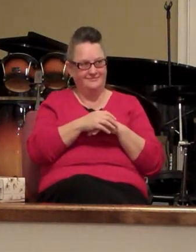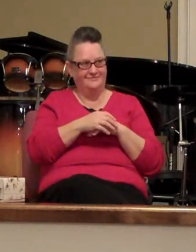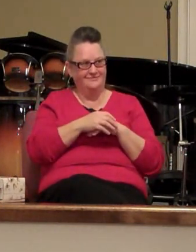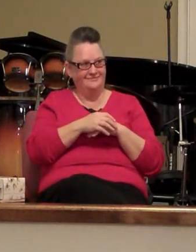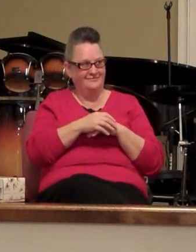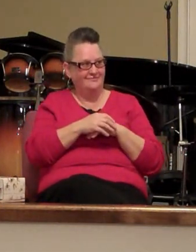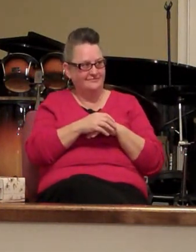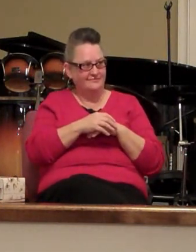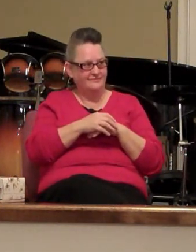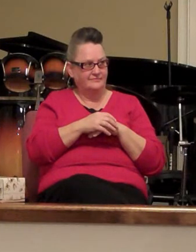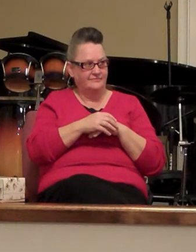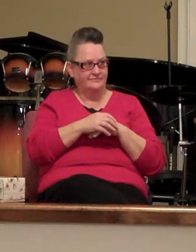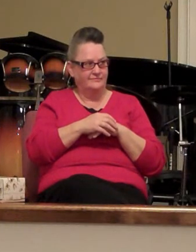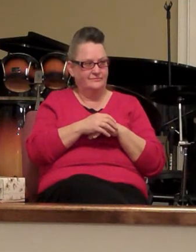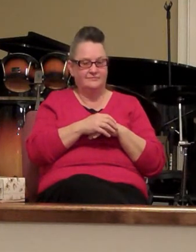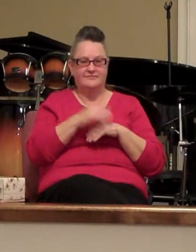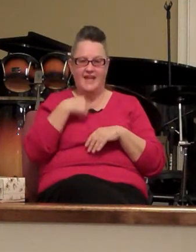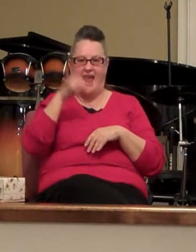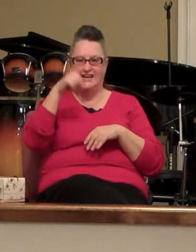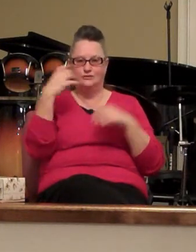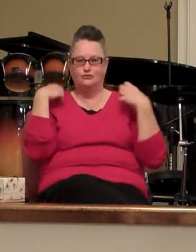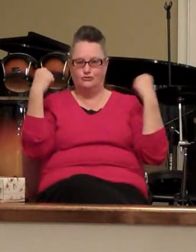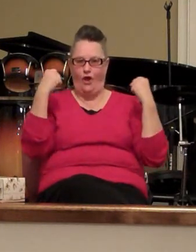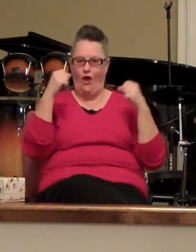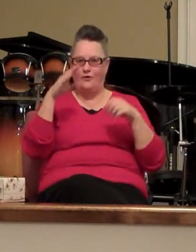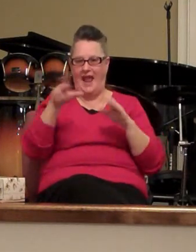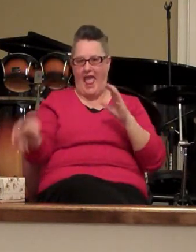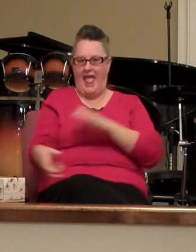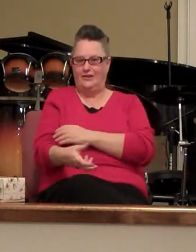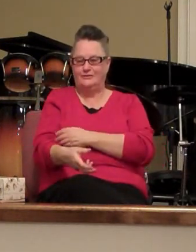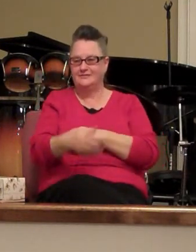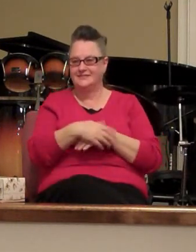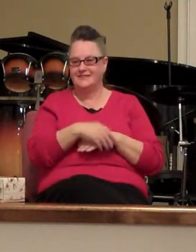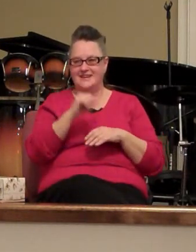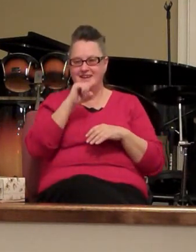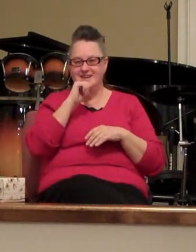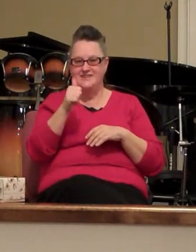I need a strong anchor and not so strong or